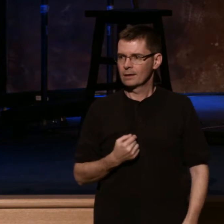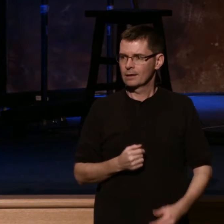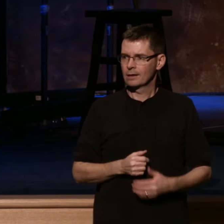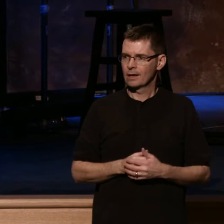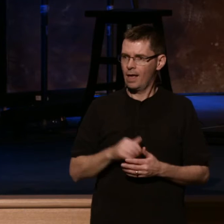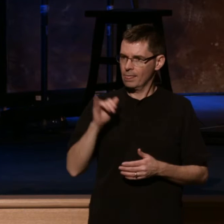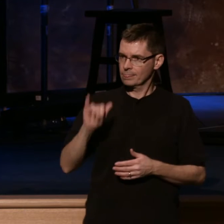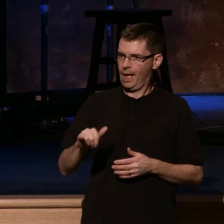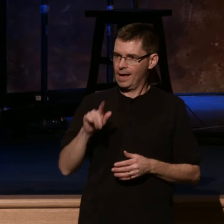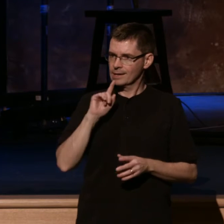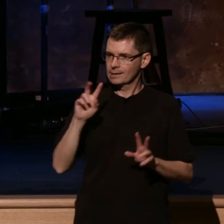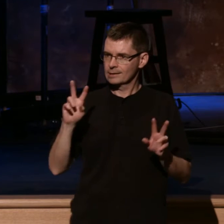of a revived man.